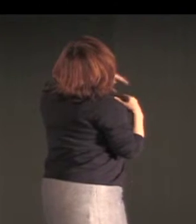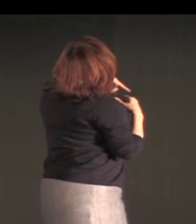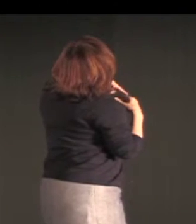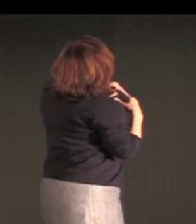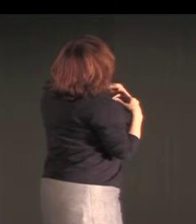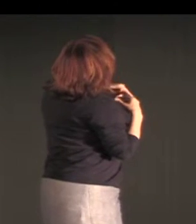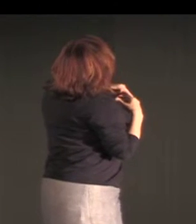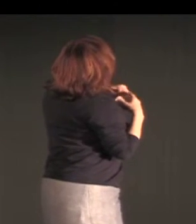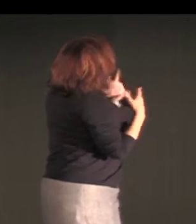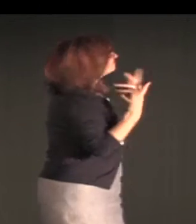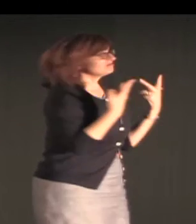front of a home.